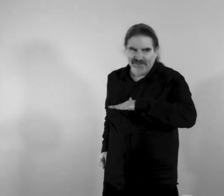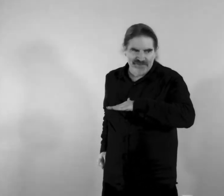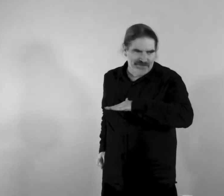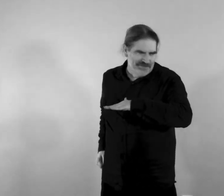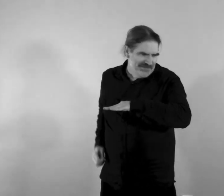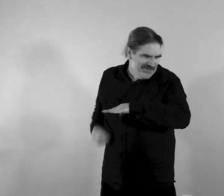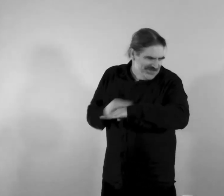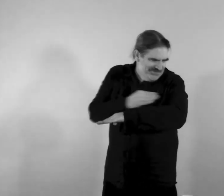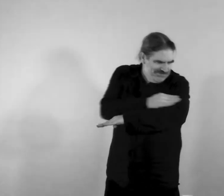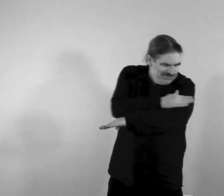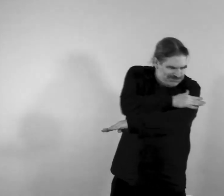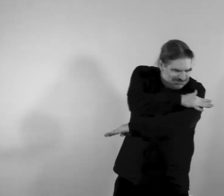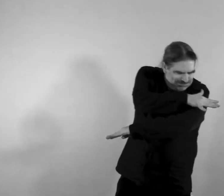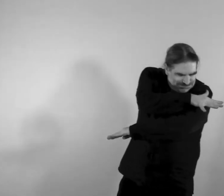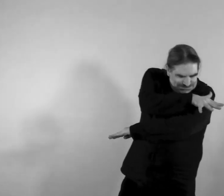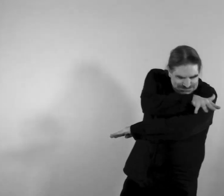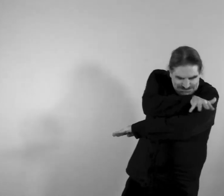and the fog